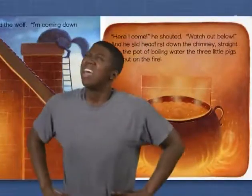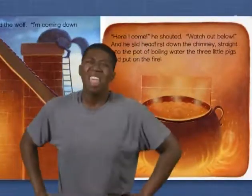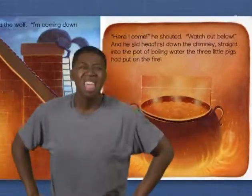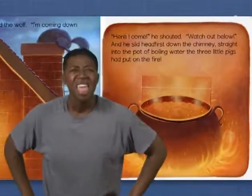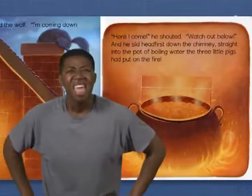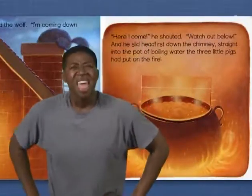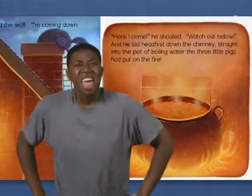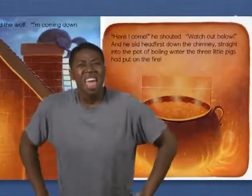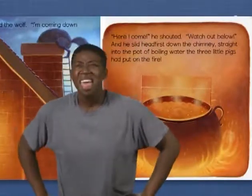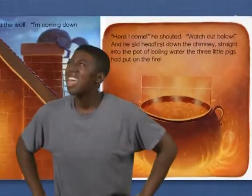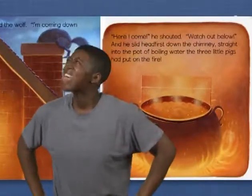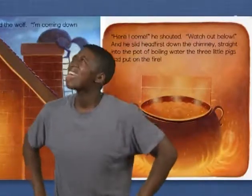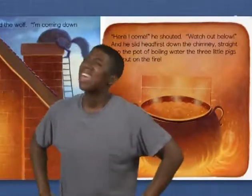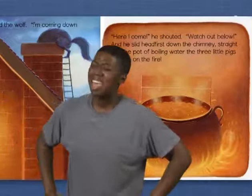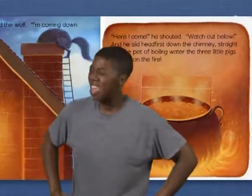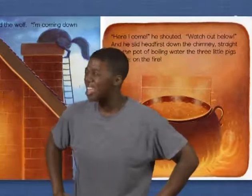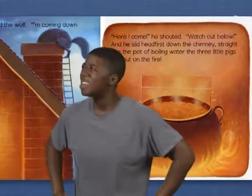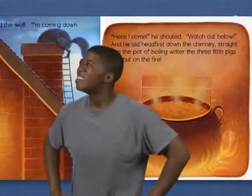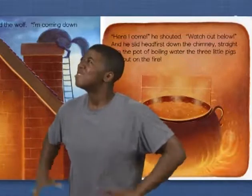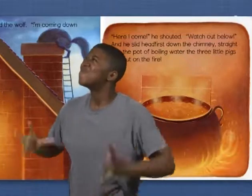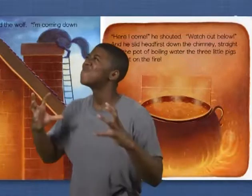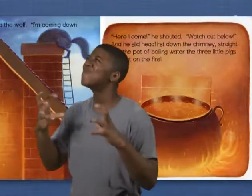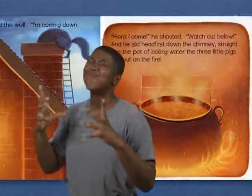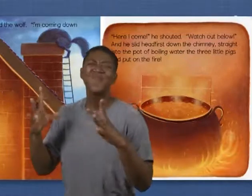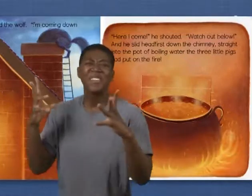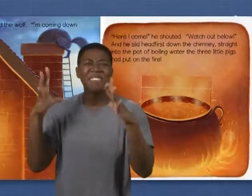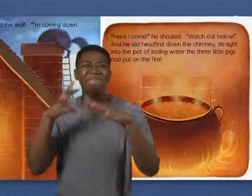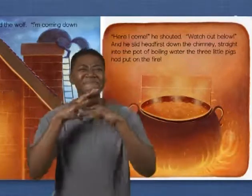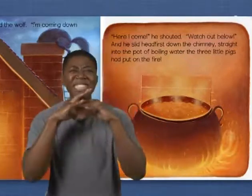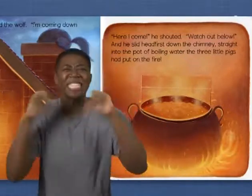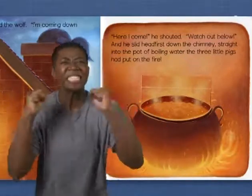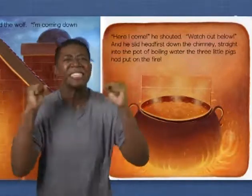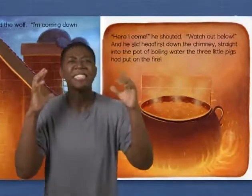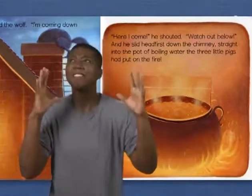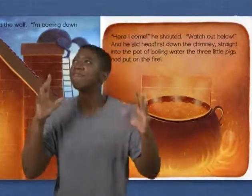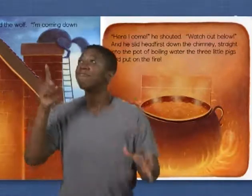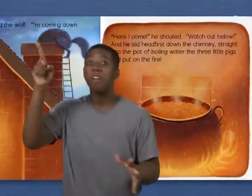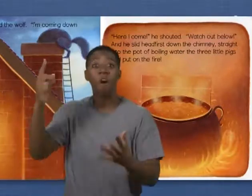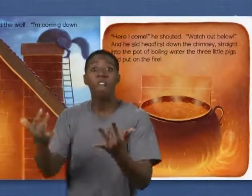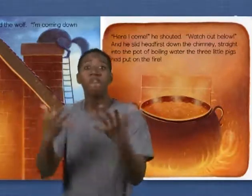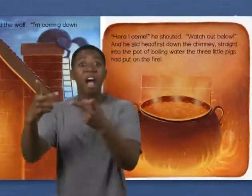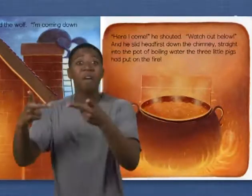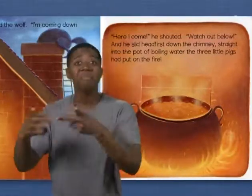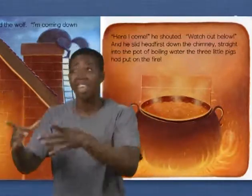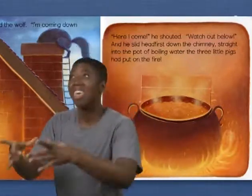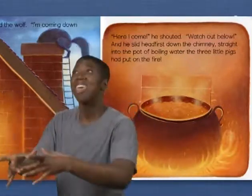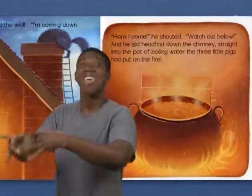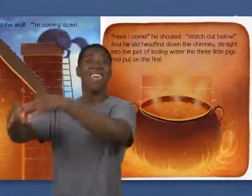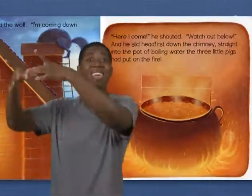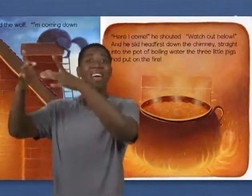Sally hooked on slated and for